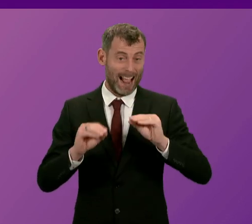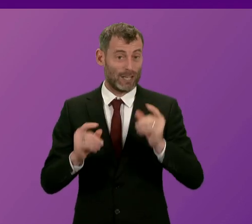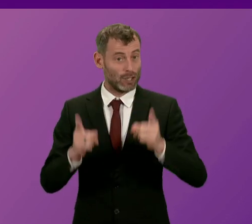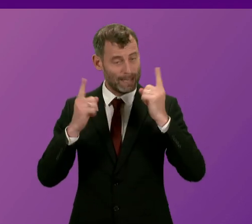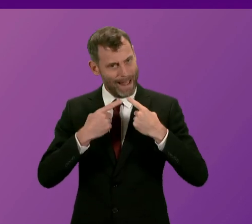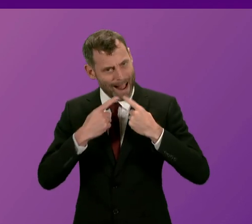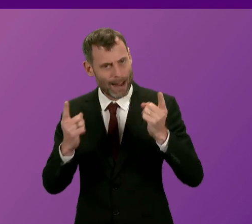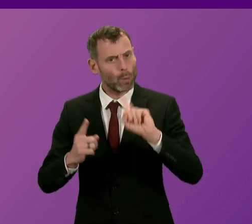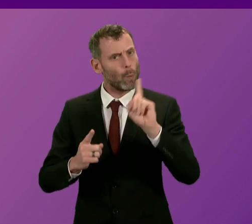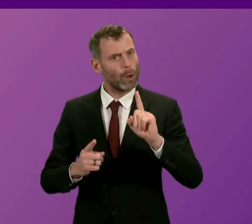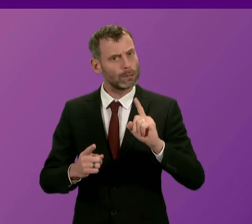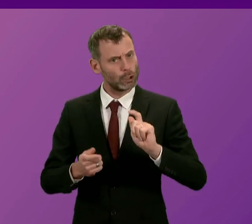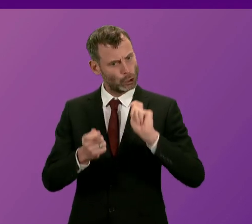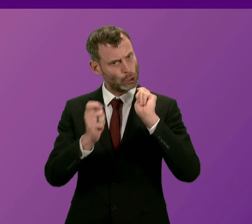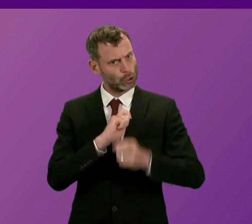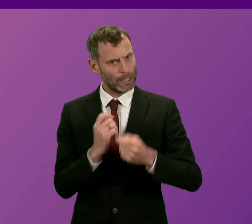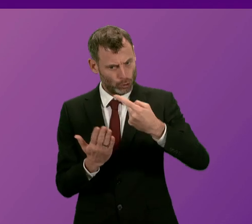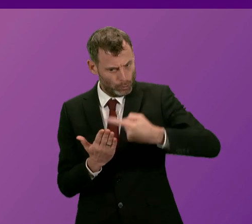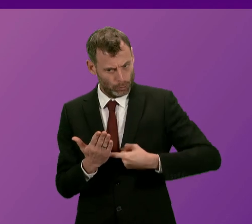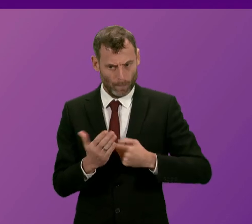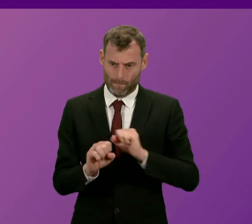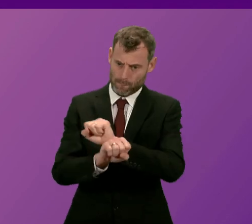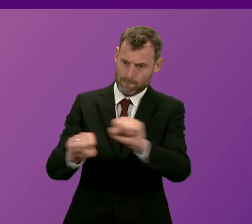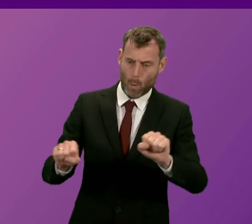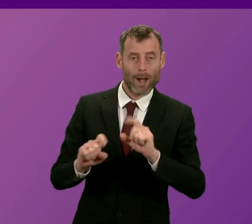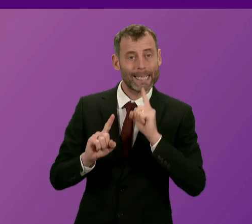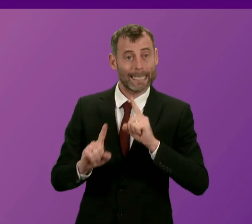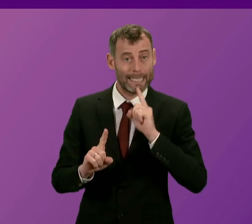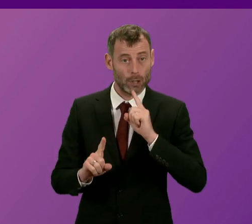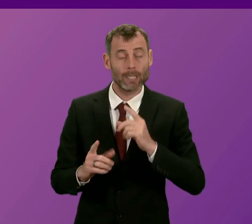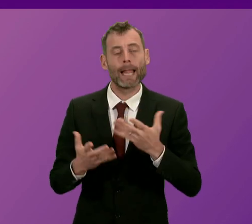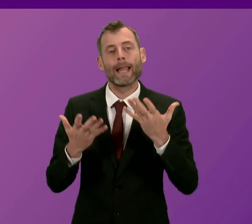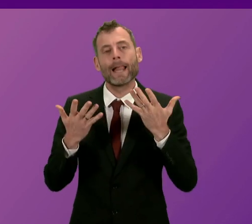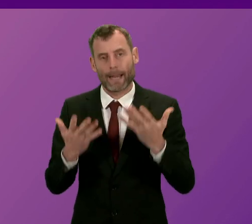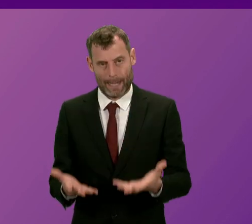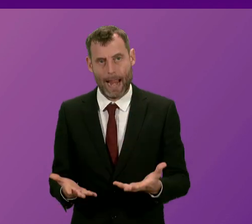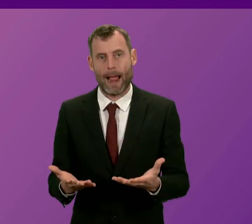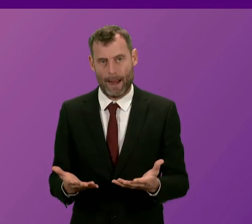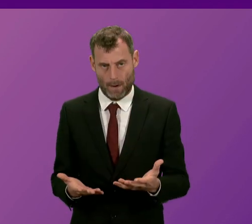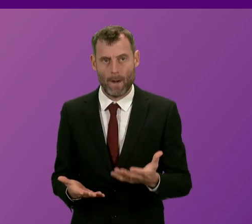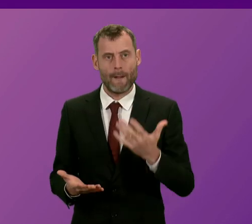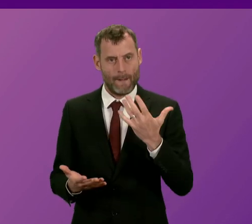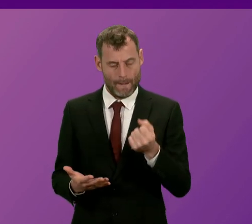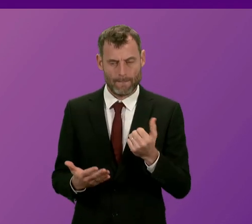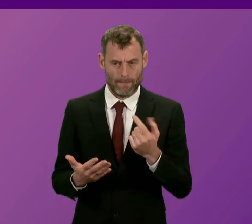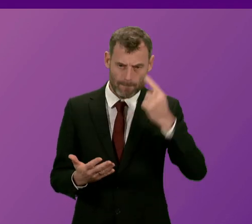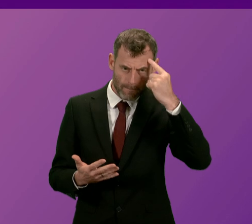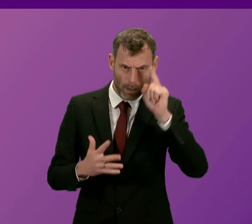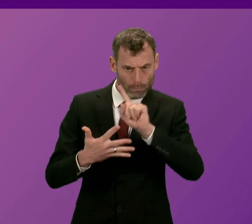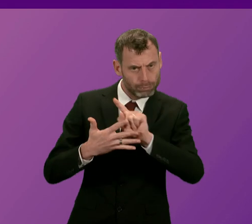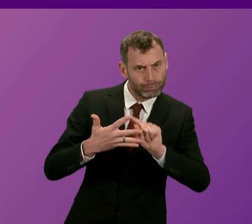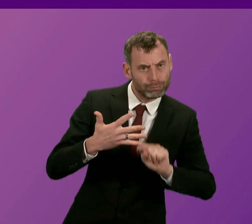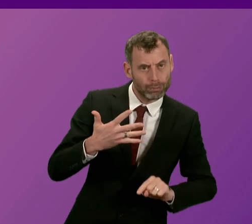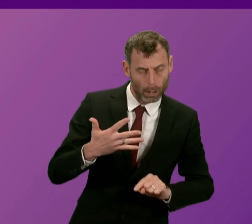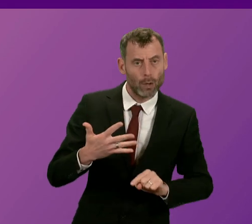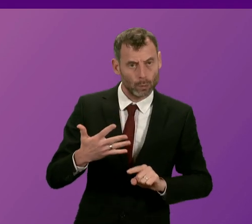of those changes. There are now a greater range of responsibilities and opportunities for